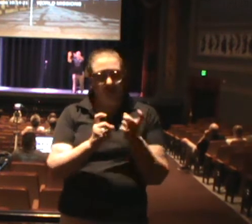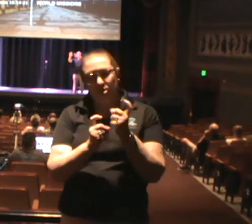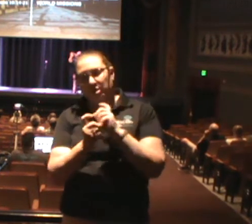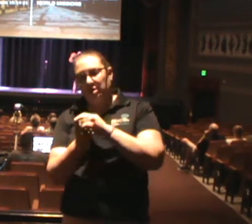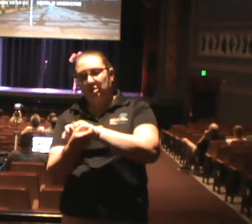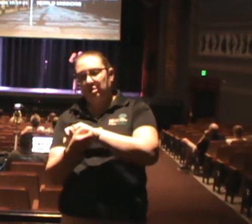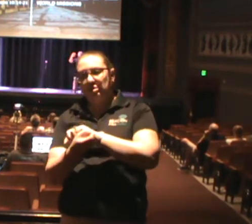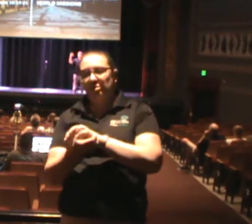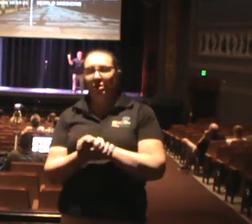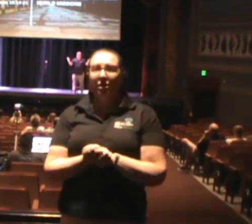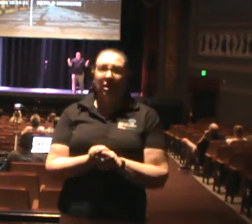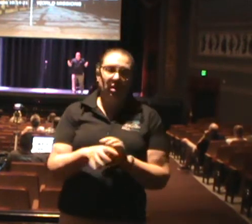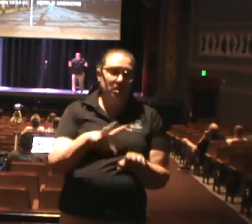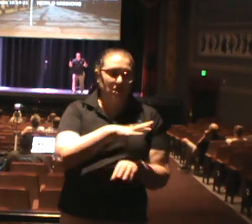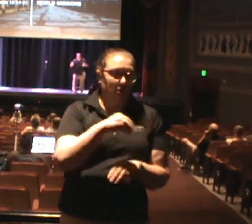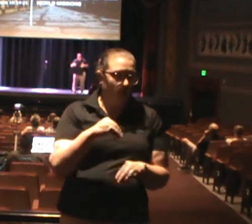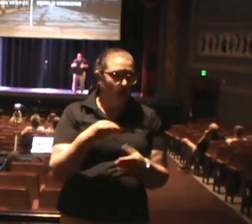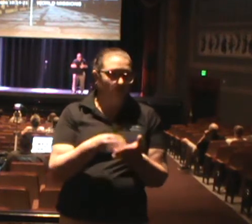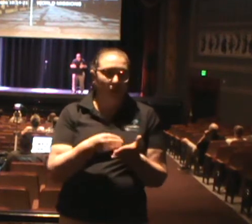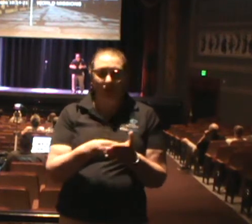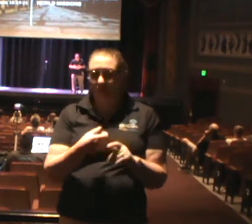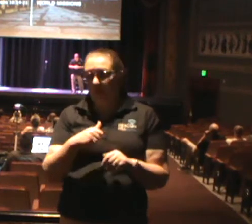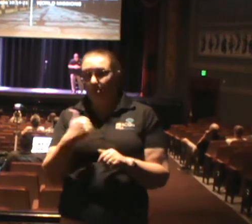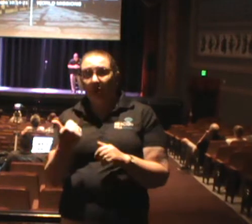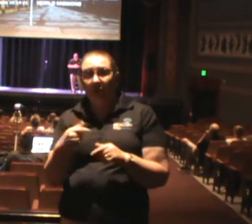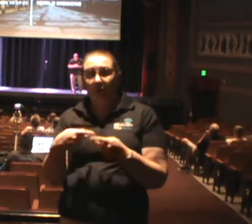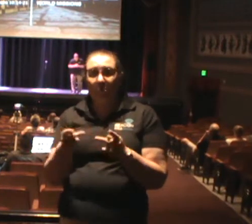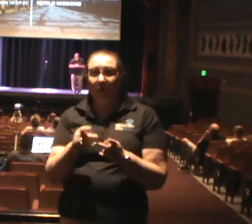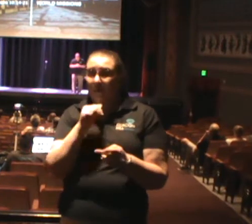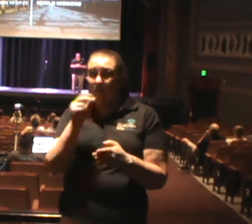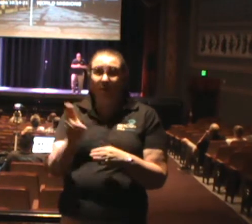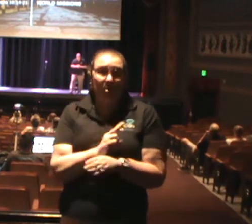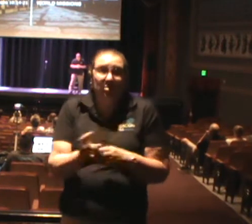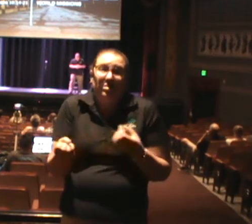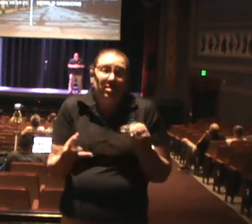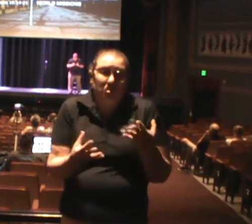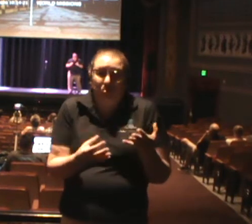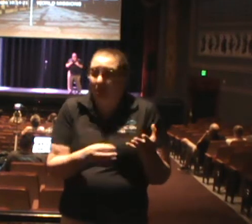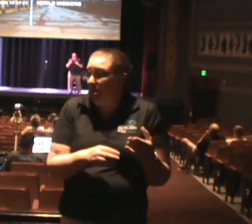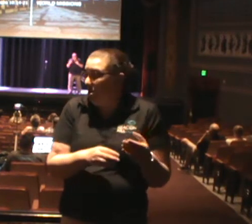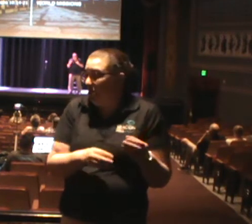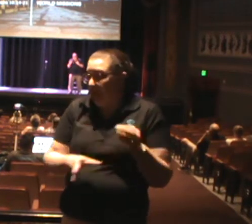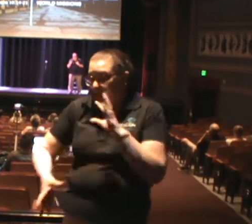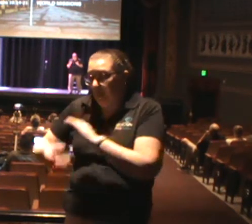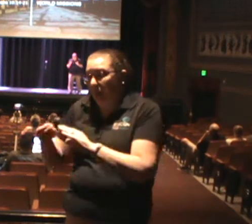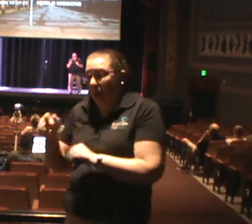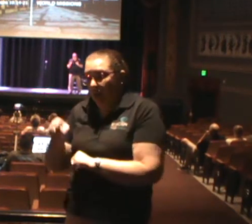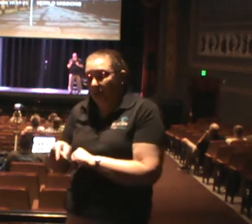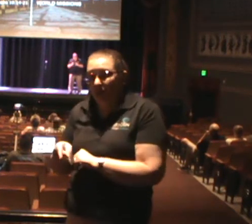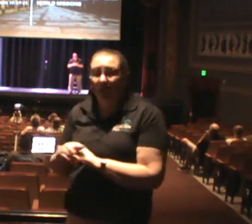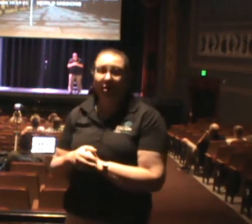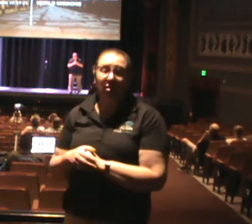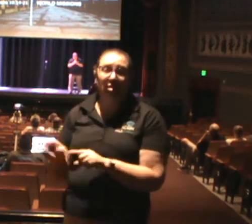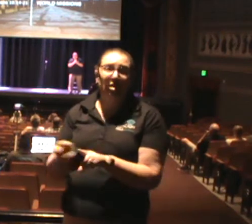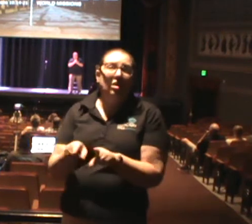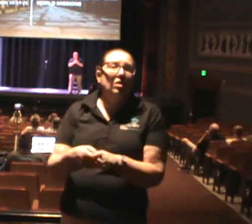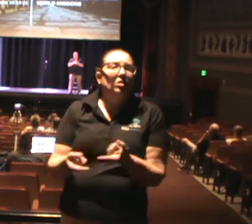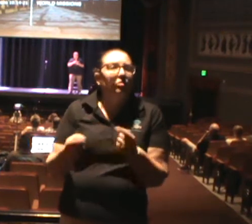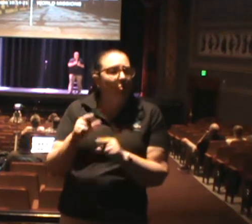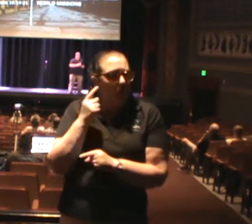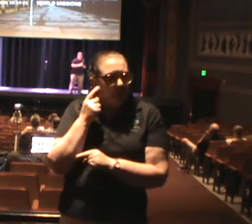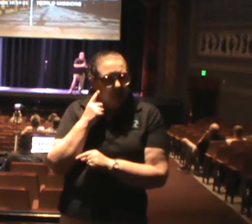and take some money away from places that we haven't been using as much. And so we also, when think about this,